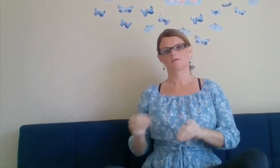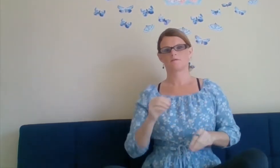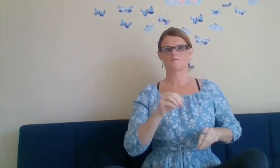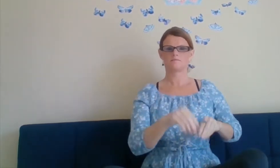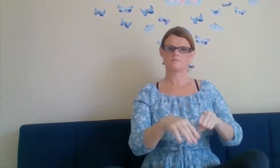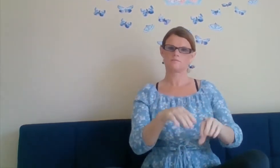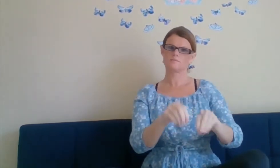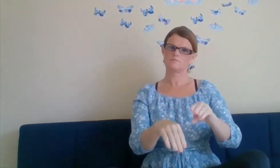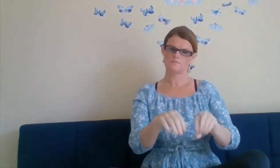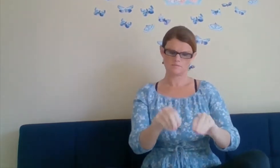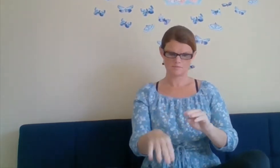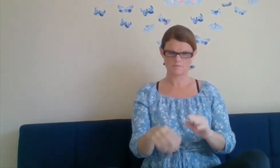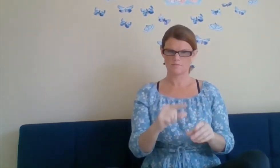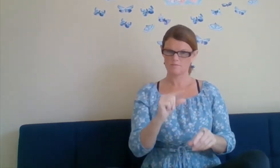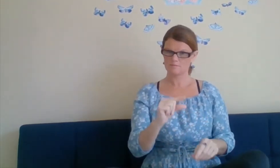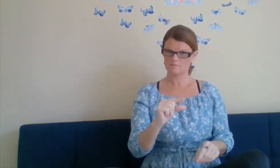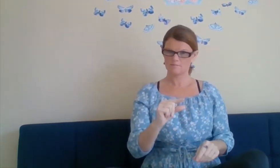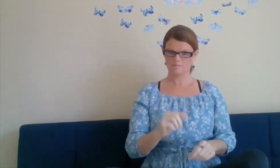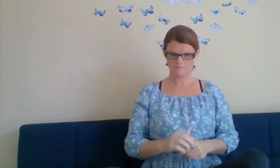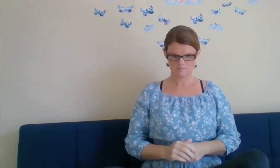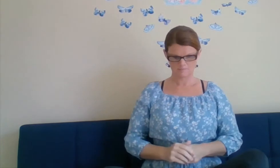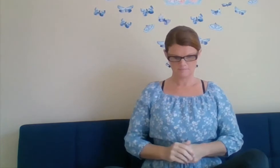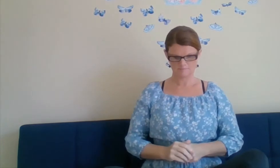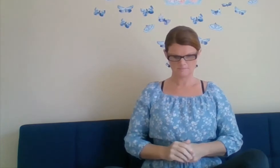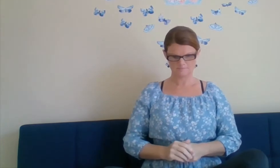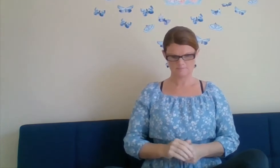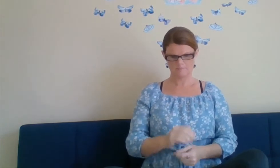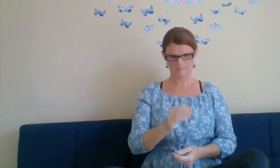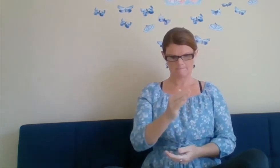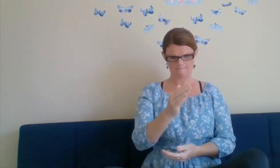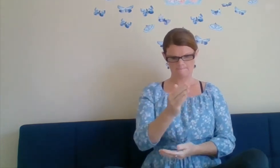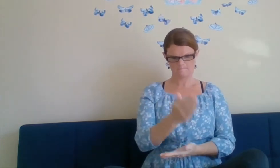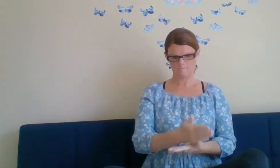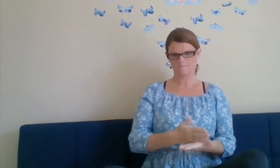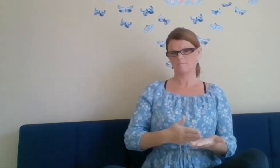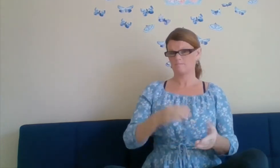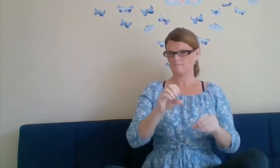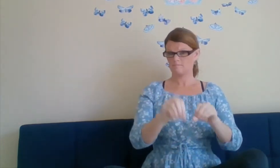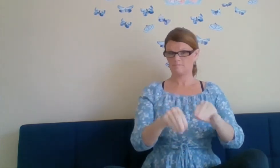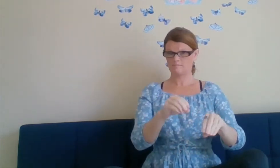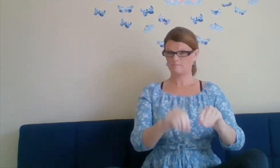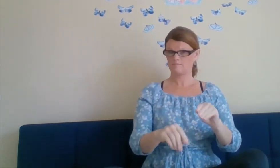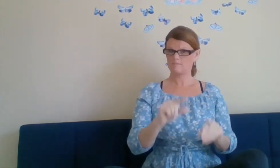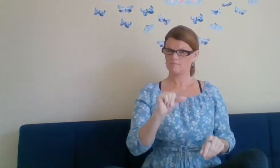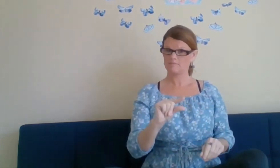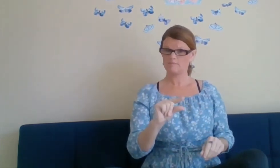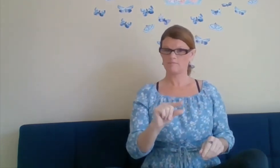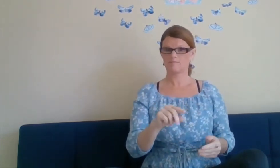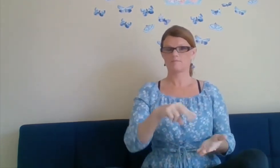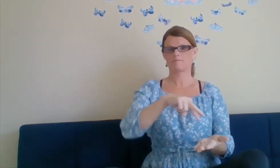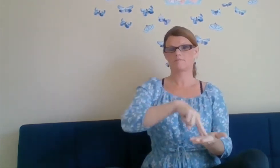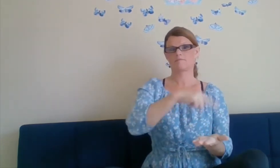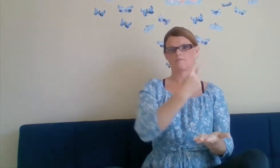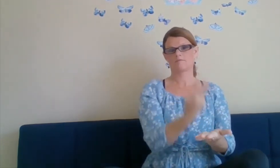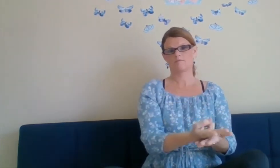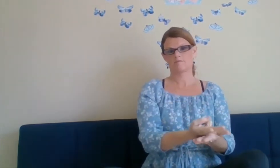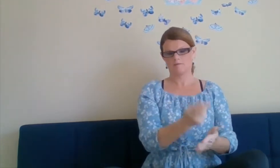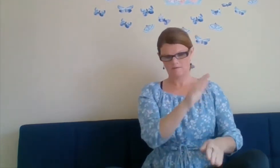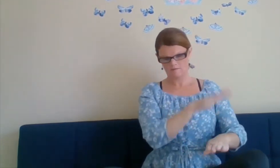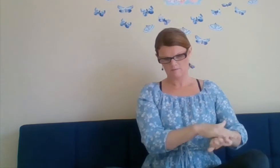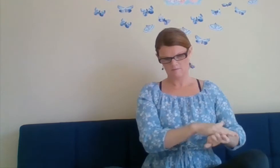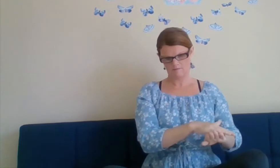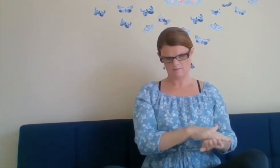some seeds. They fell on the path